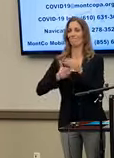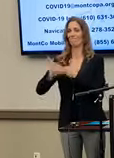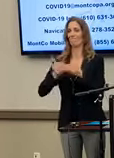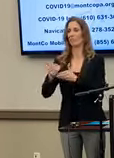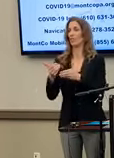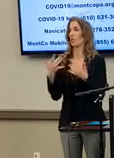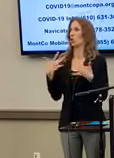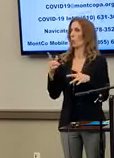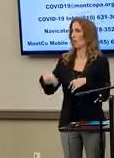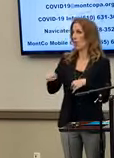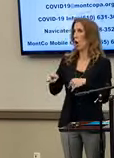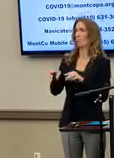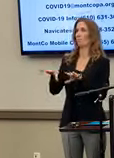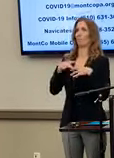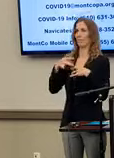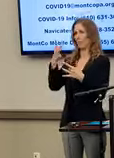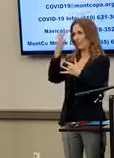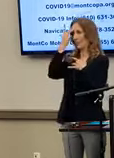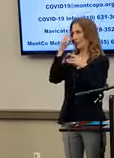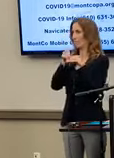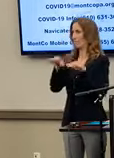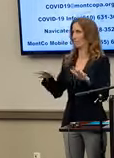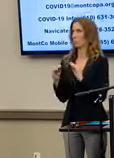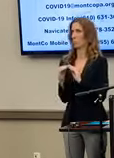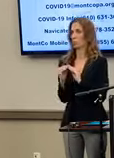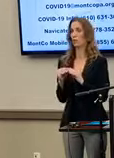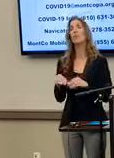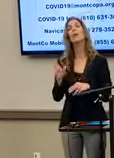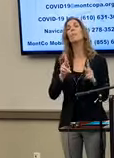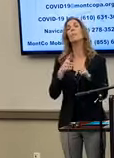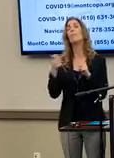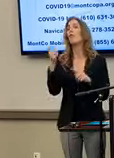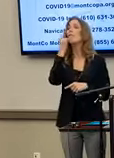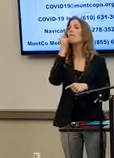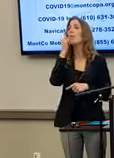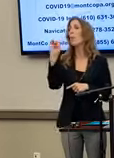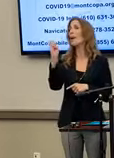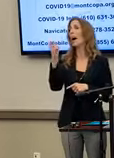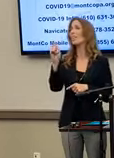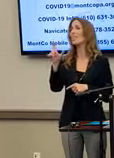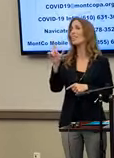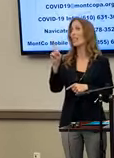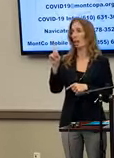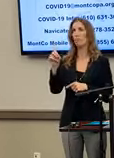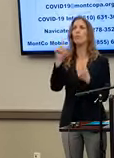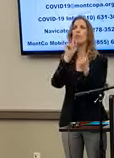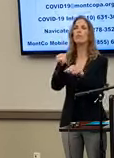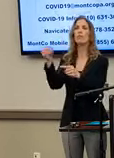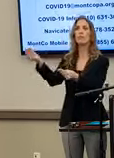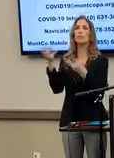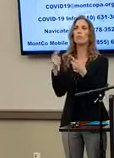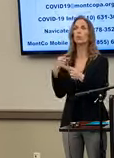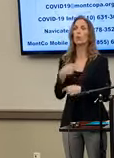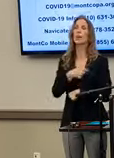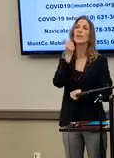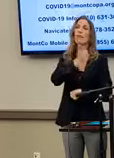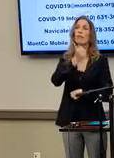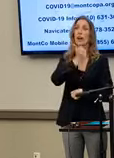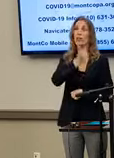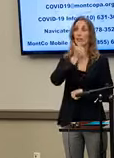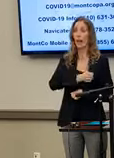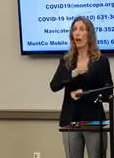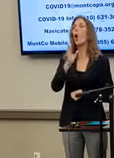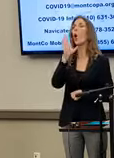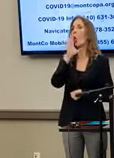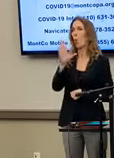of COVID-19. The individuals on the phone from Exelon agreed to provide data to us on a daily basis